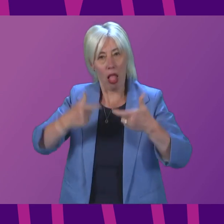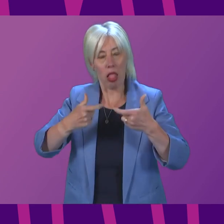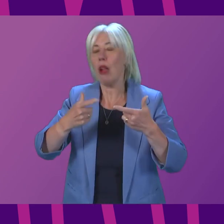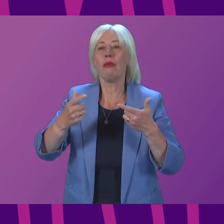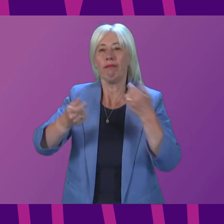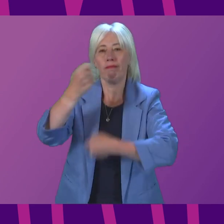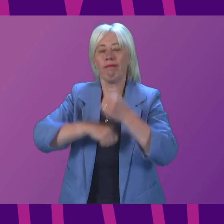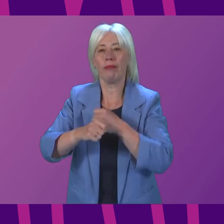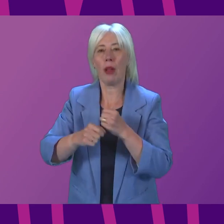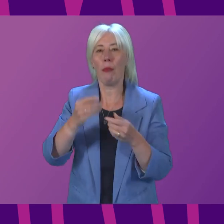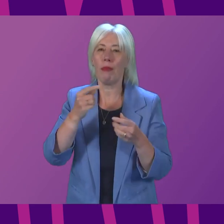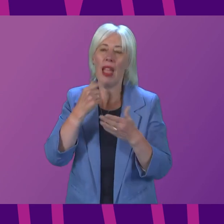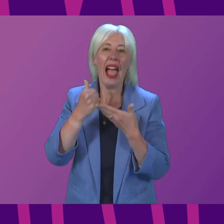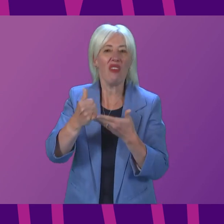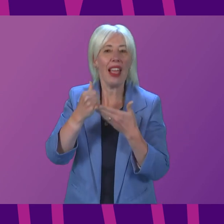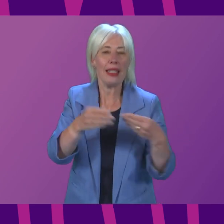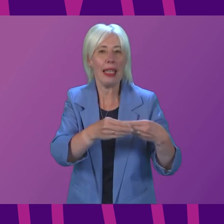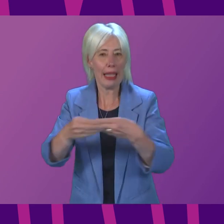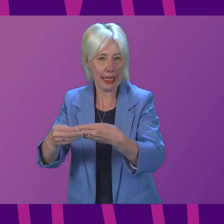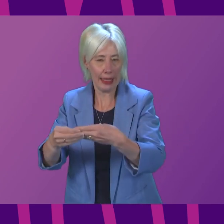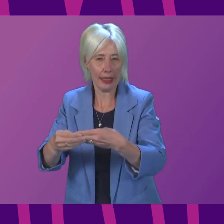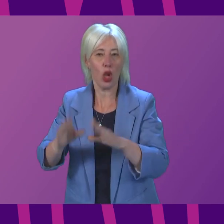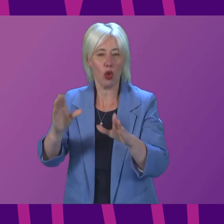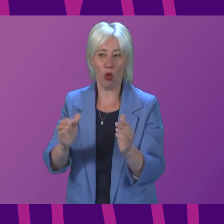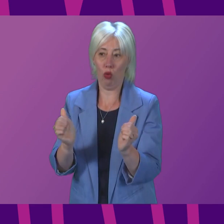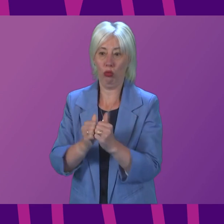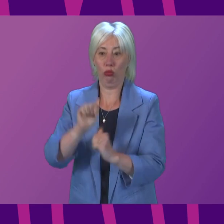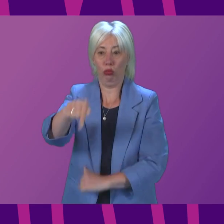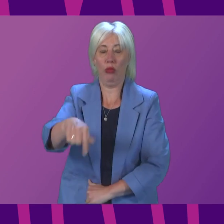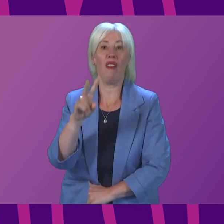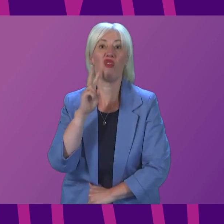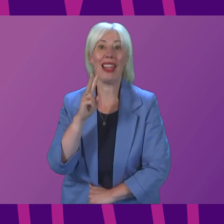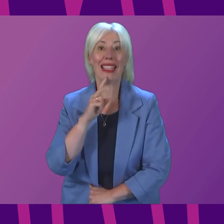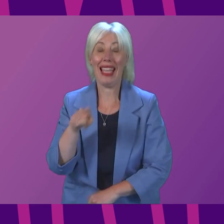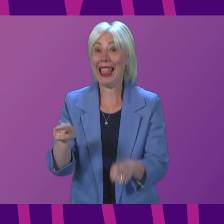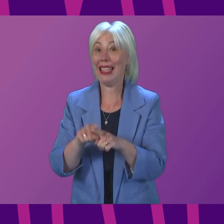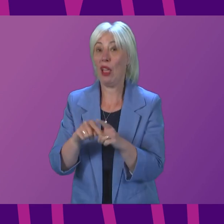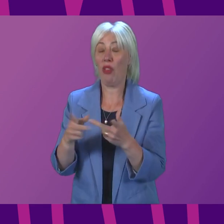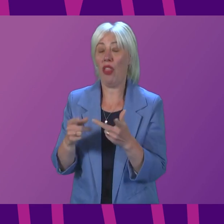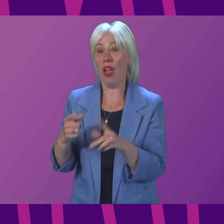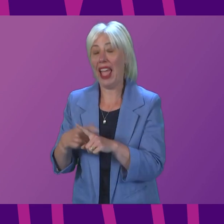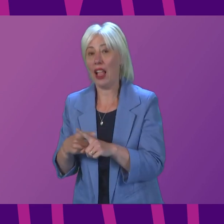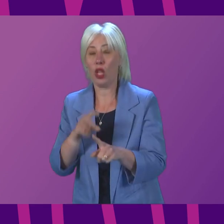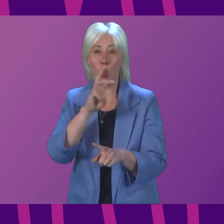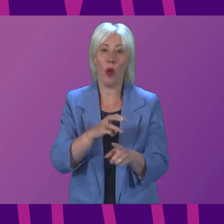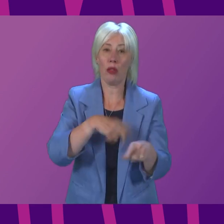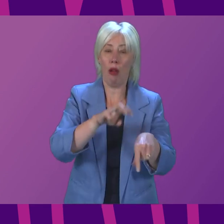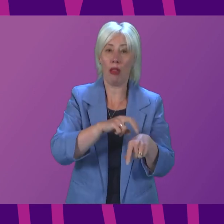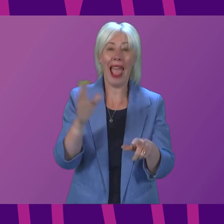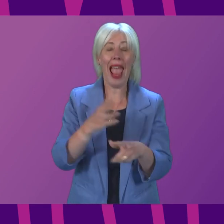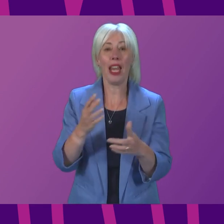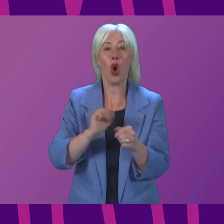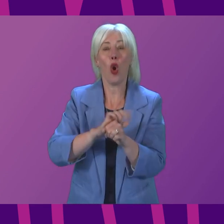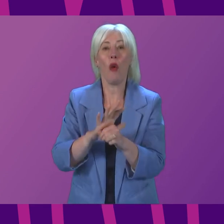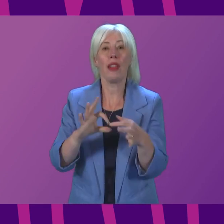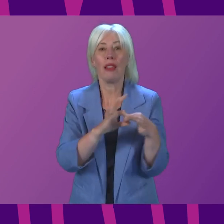and guidance instead. Therefore, I can confirm firstly that from Friday and in line with other UK nations, all remaining Covid-related travel